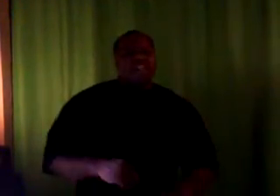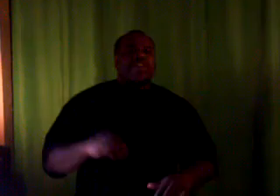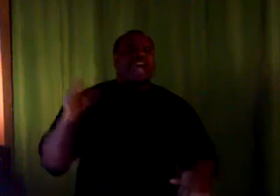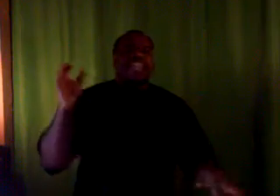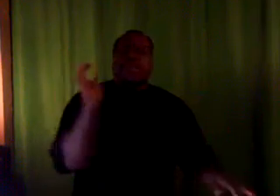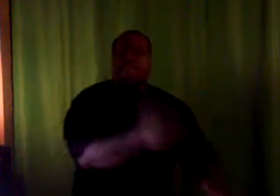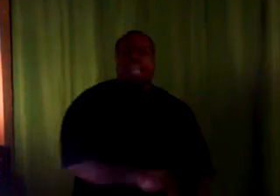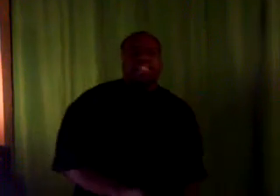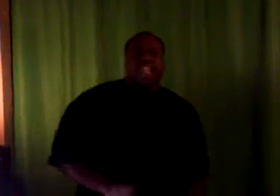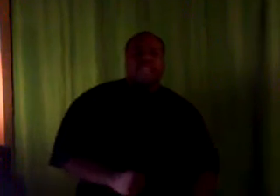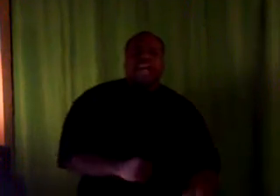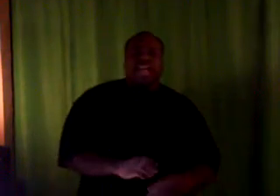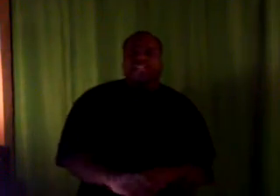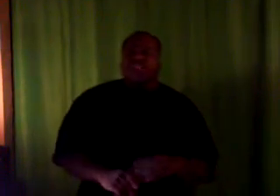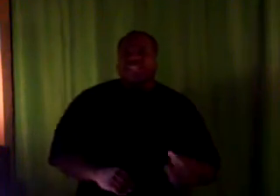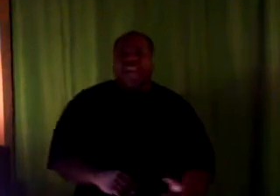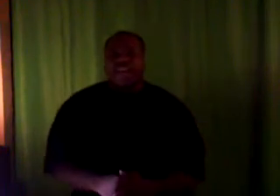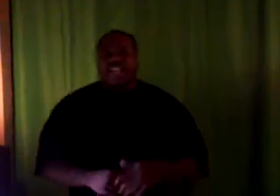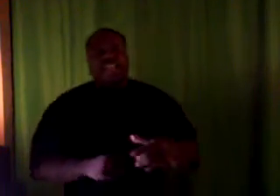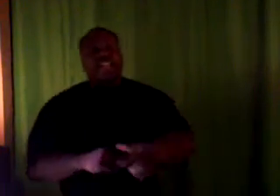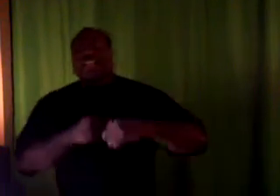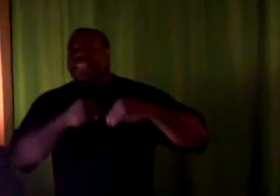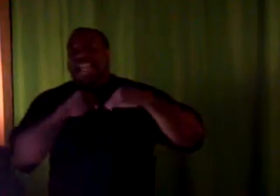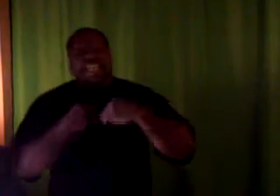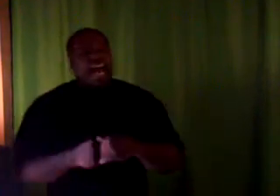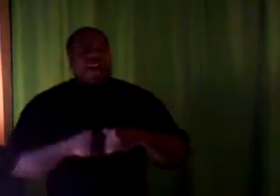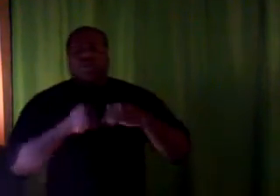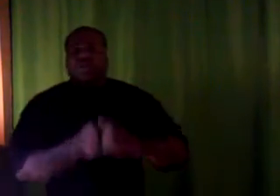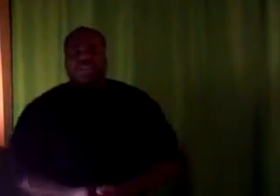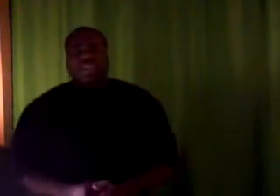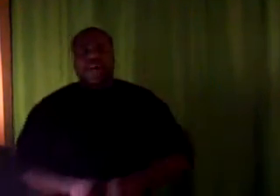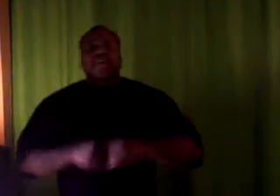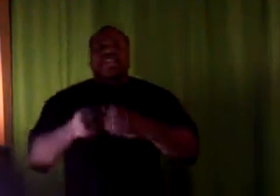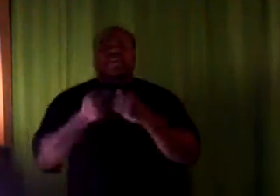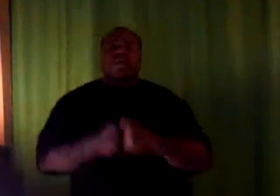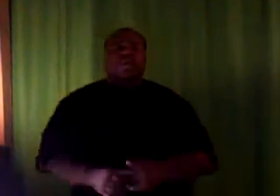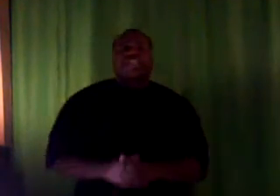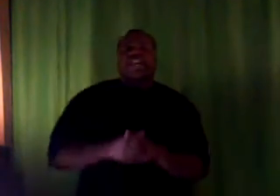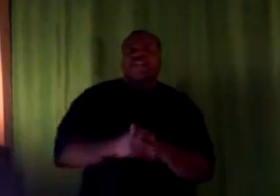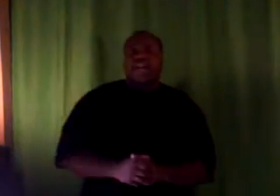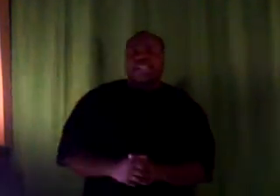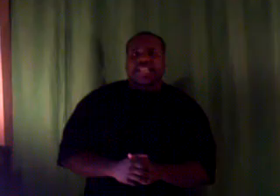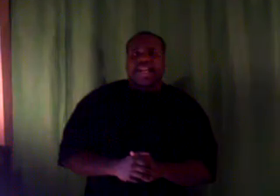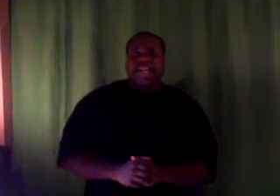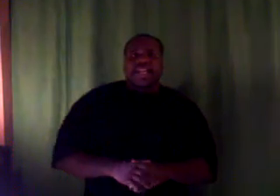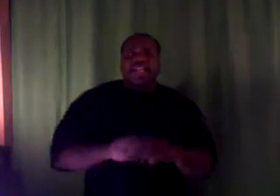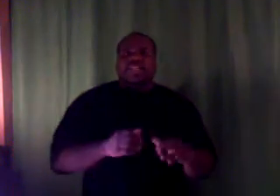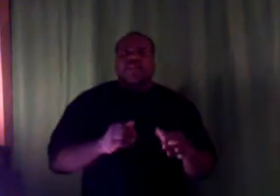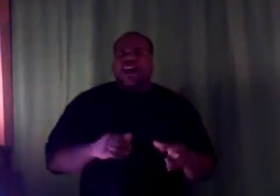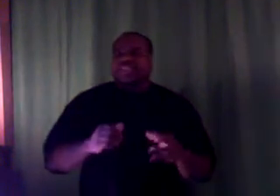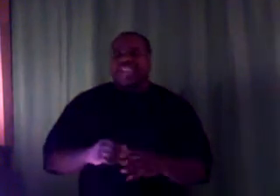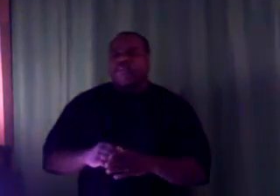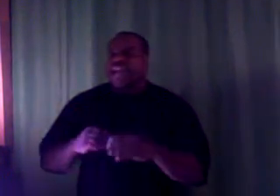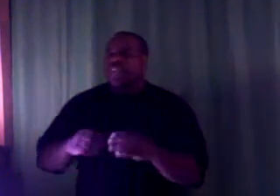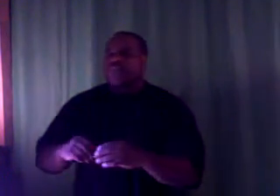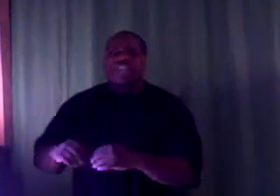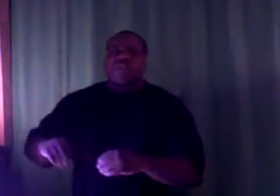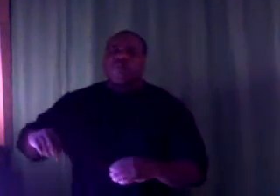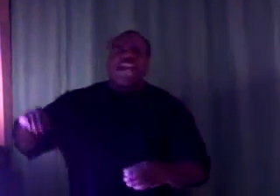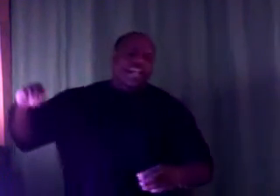You got to get past that. You got to start talking like God wants you to talk. Show yourself Christ-like. That's why I'm saying we got